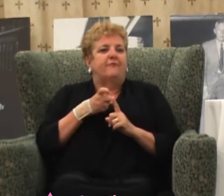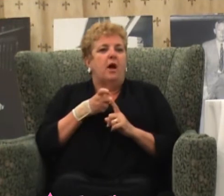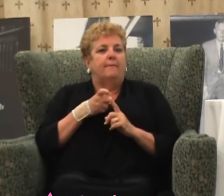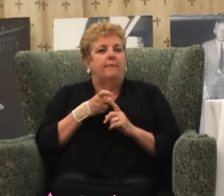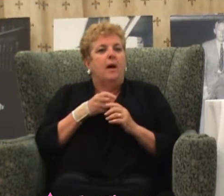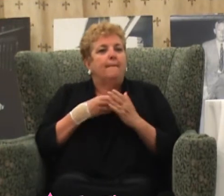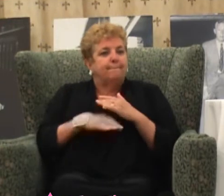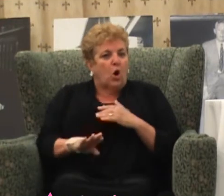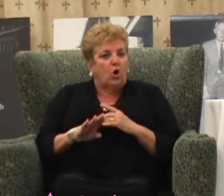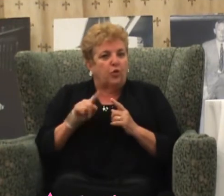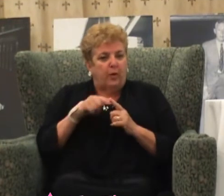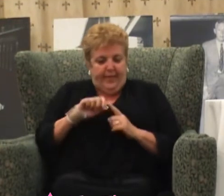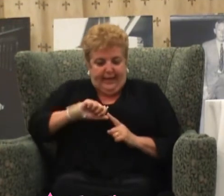I mean, I don't remember it.